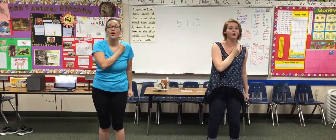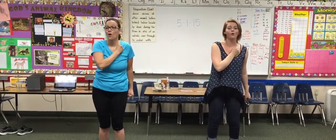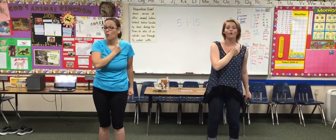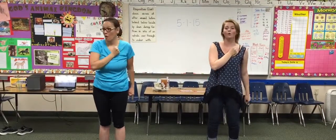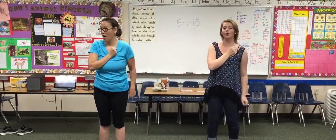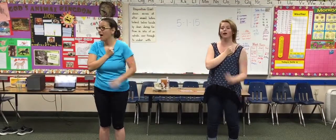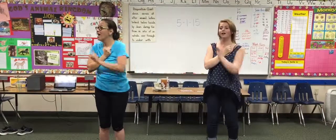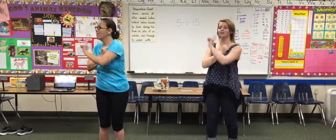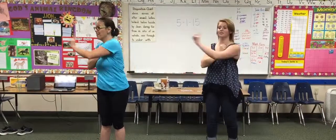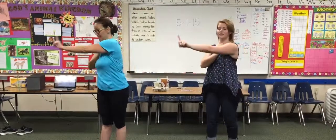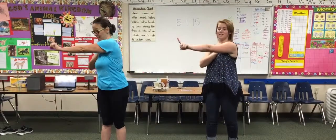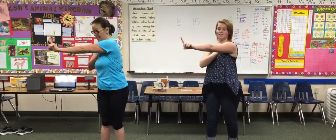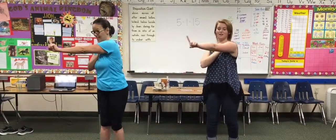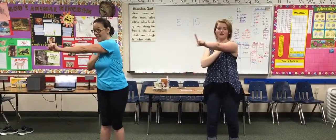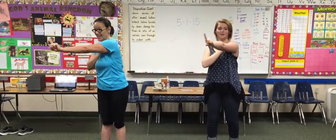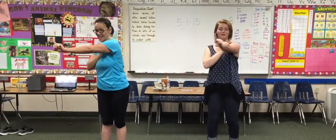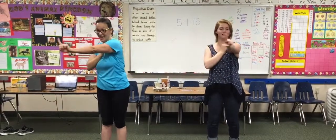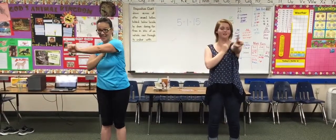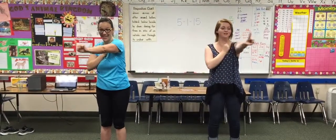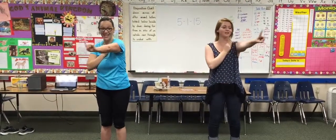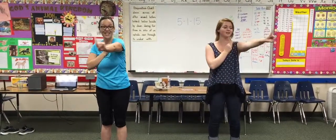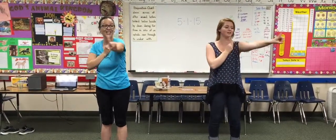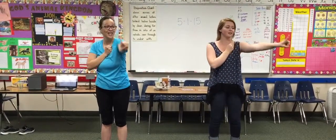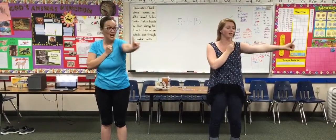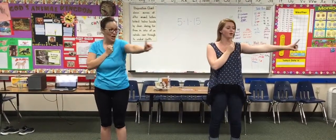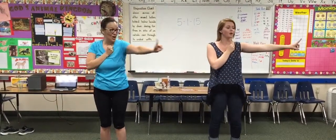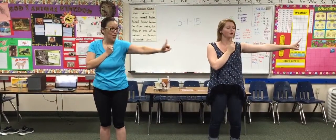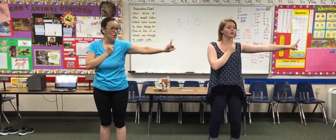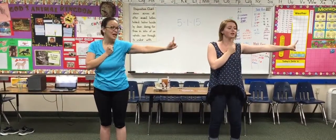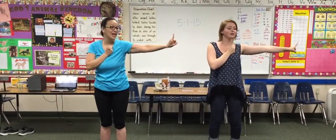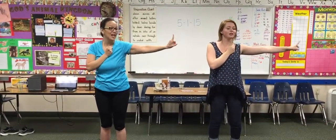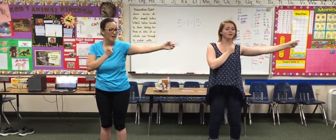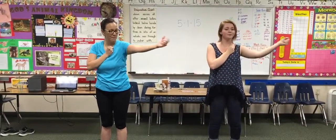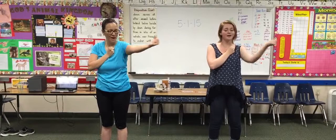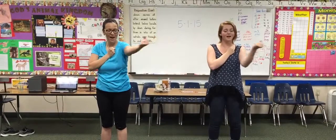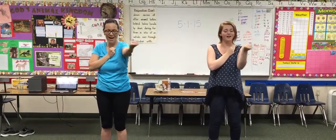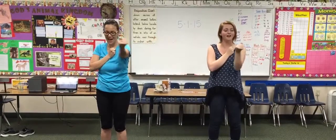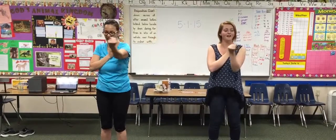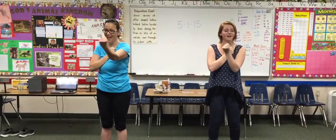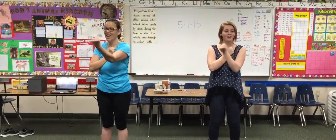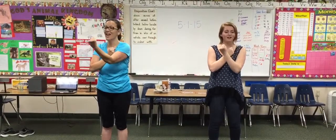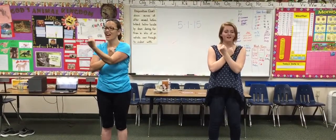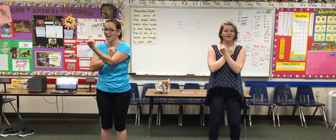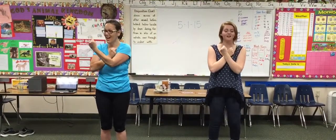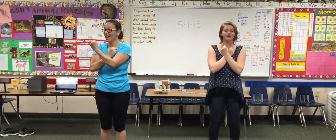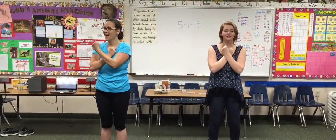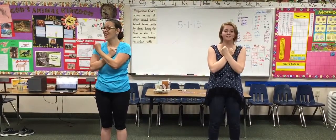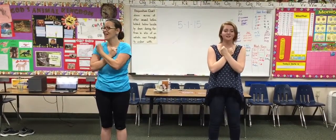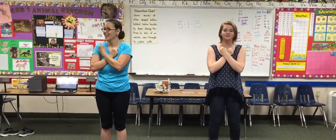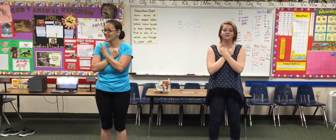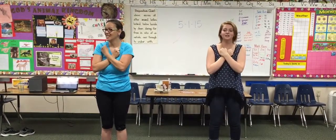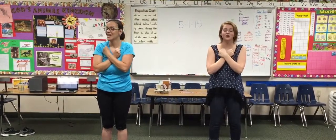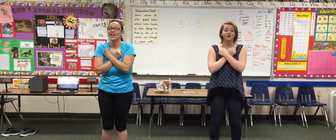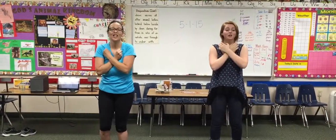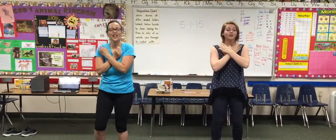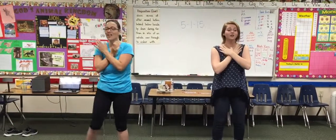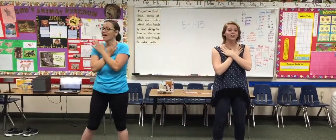One thing remains remains Your